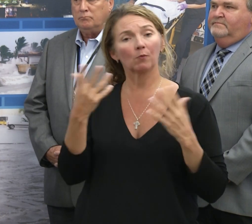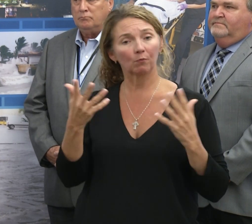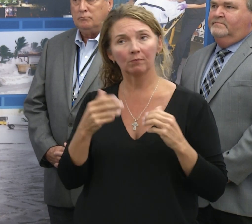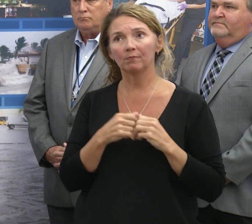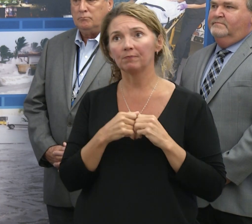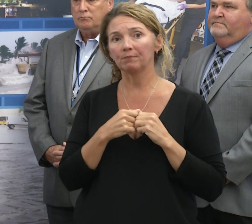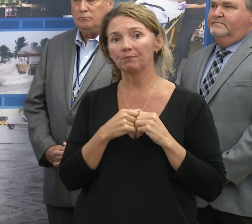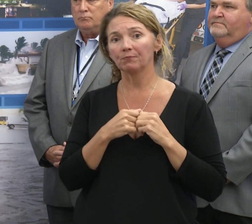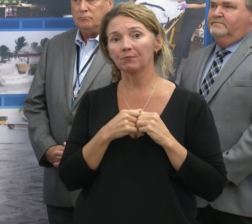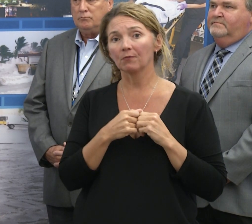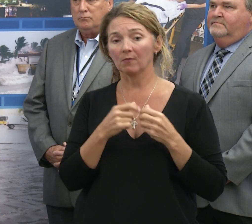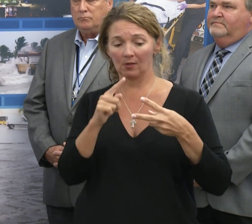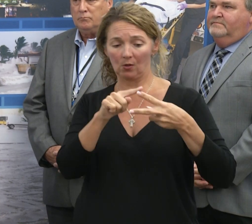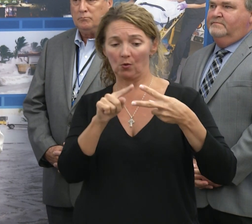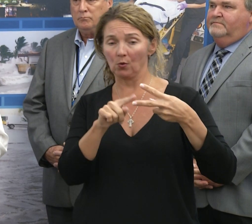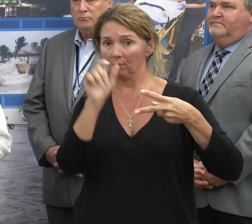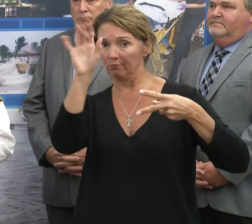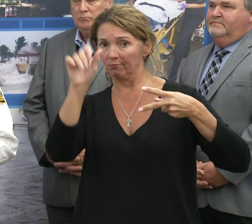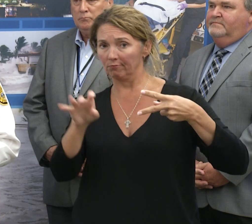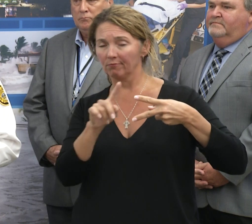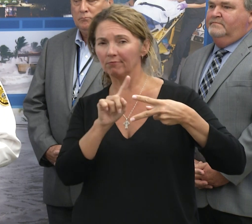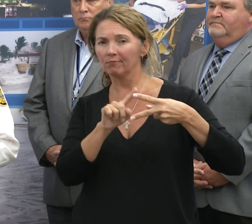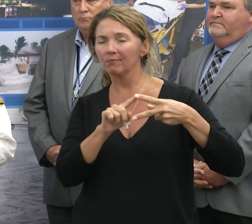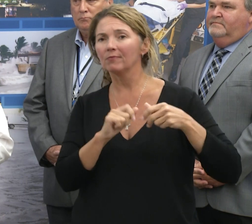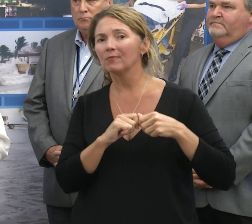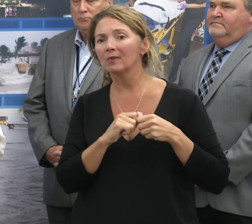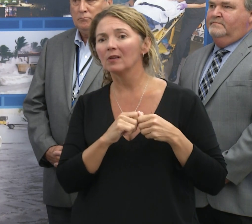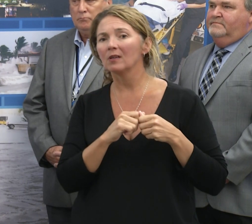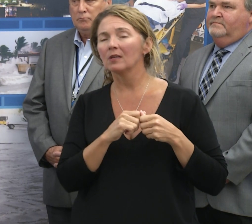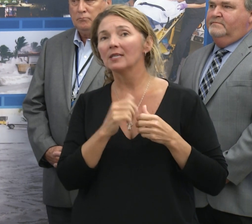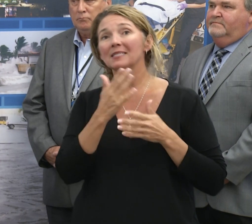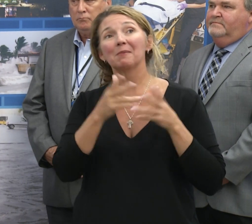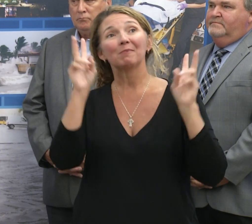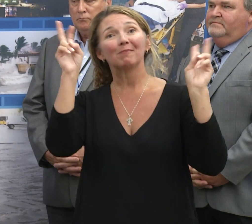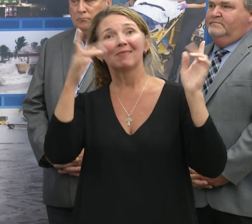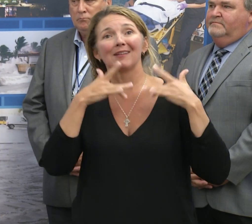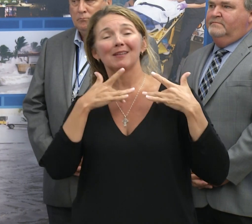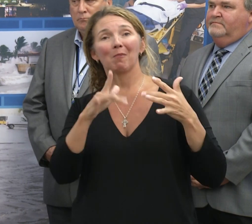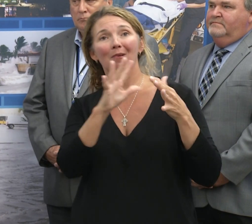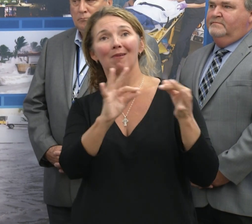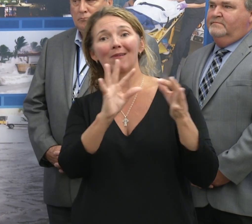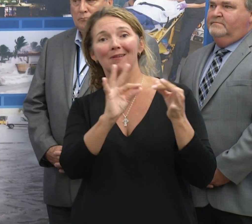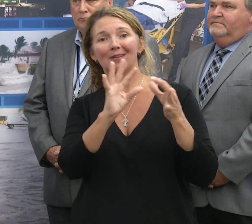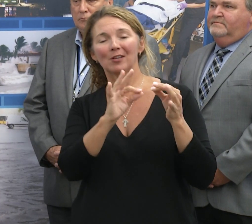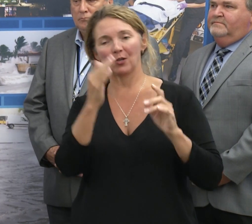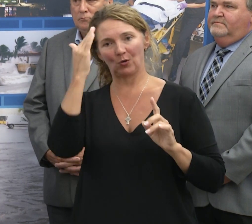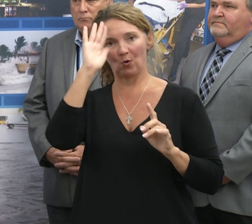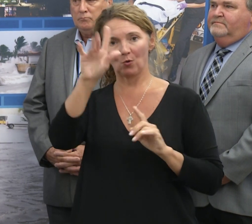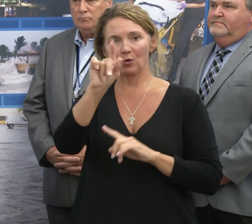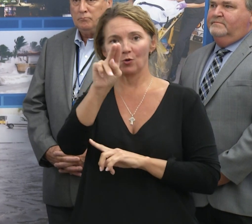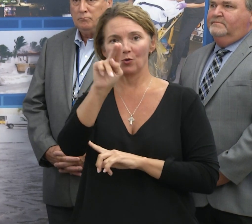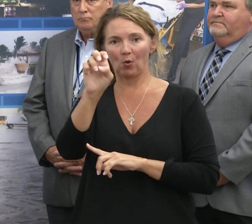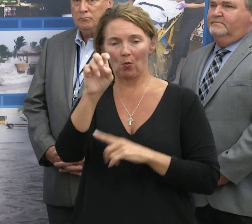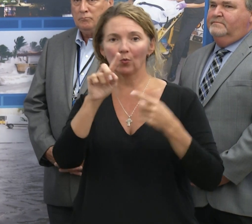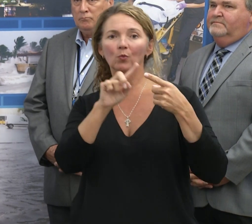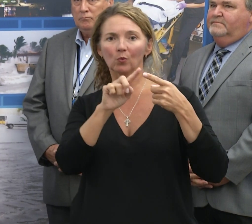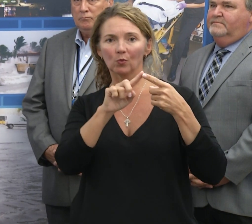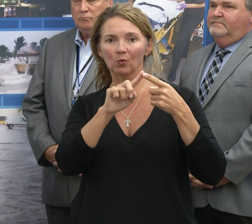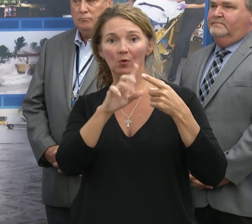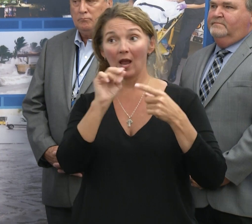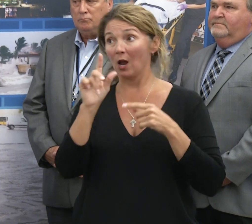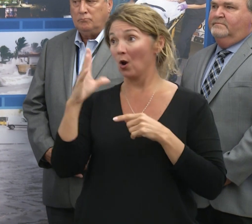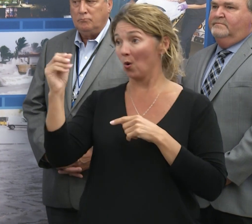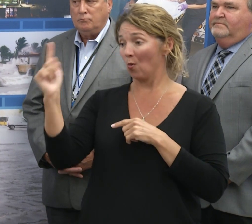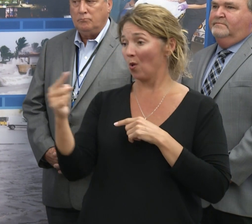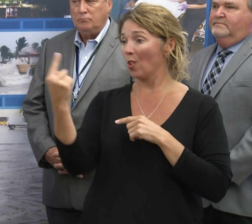Uh, and two quick thoughts is, is, is, uh, a little saying is, is, is, you know, know your zone and you don't go